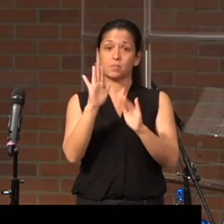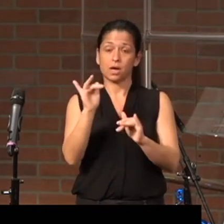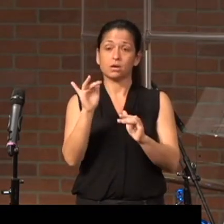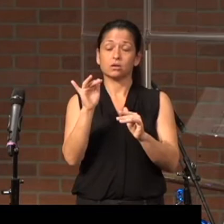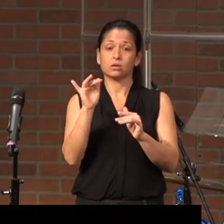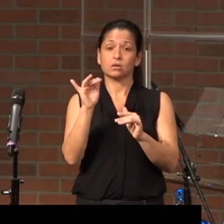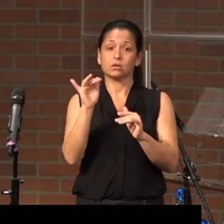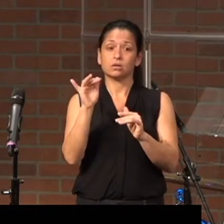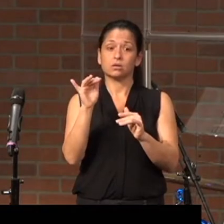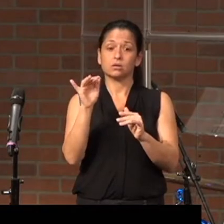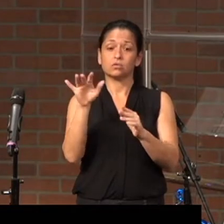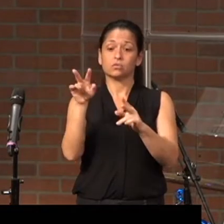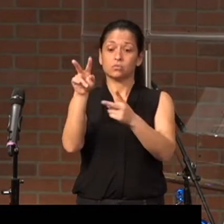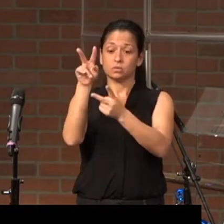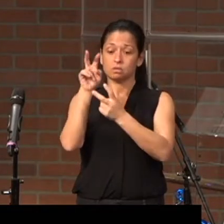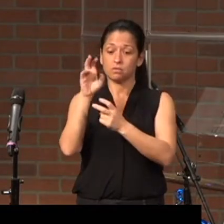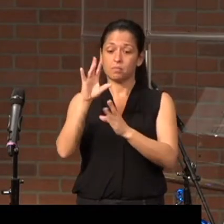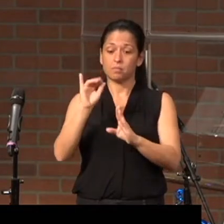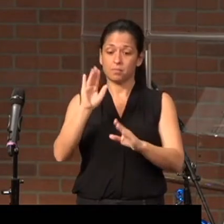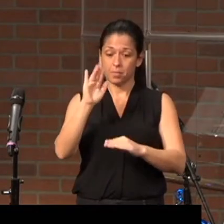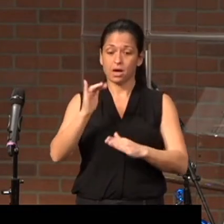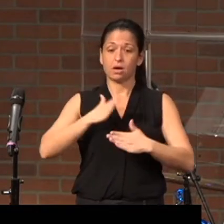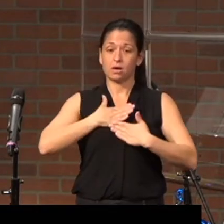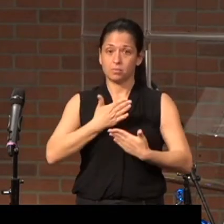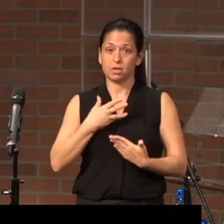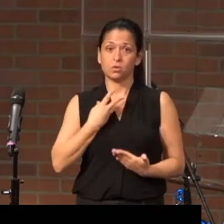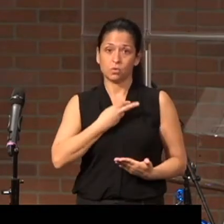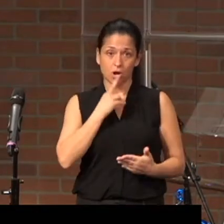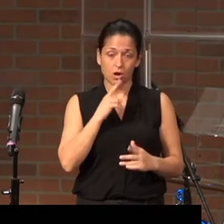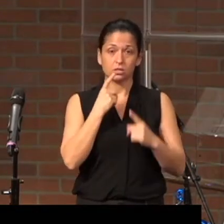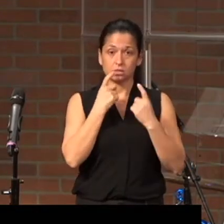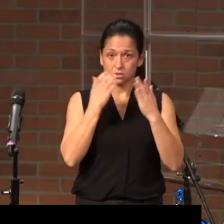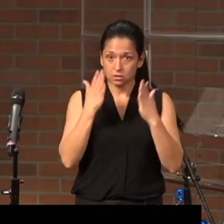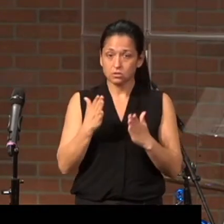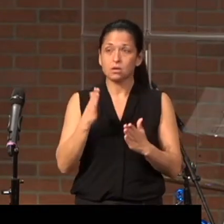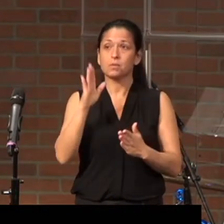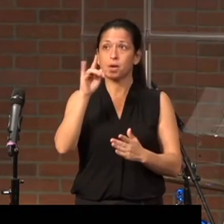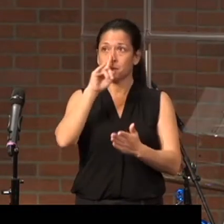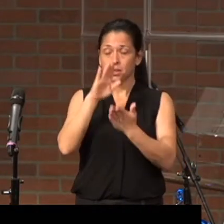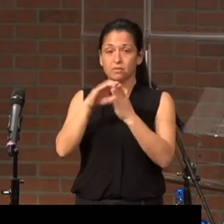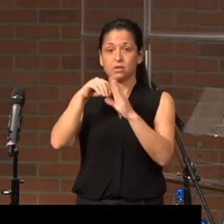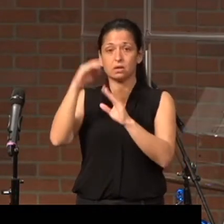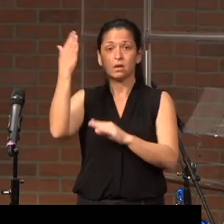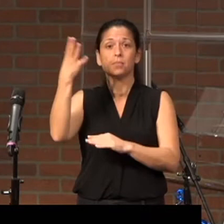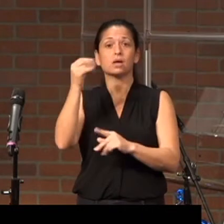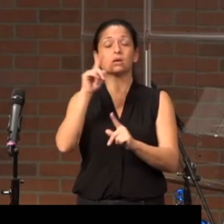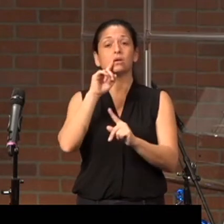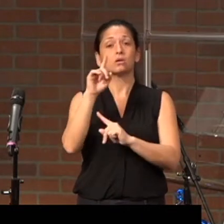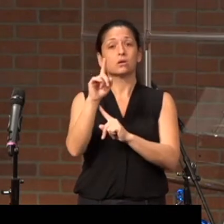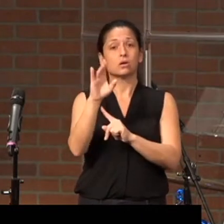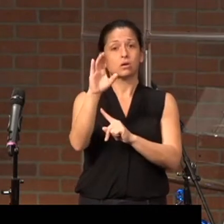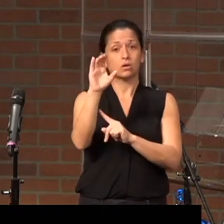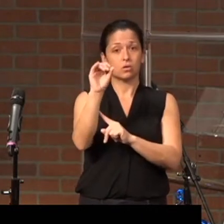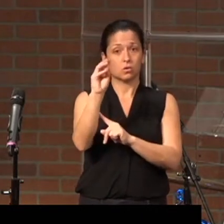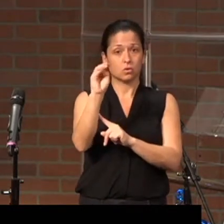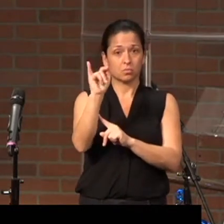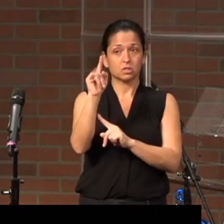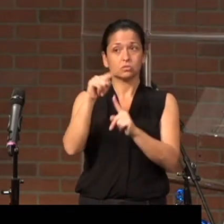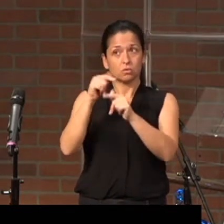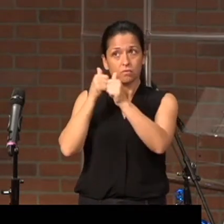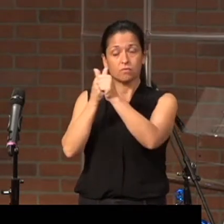that we're sinful, by believing in him, and by committing to follow him,